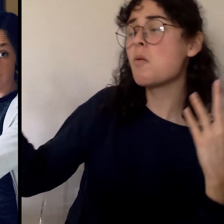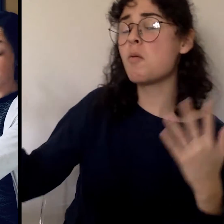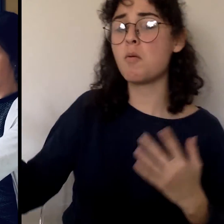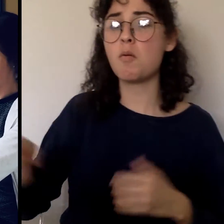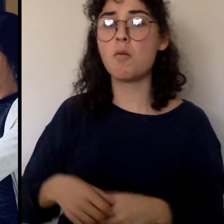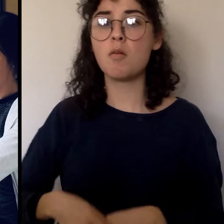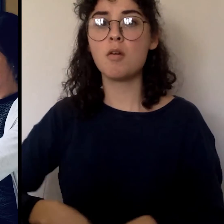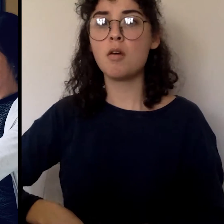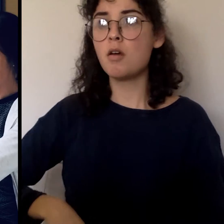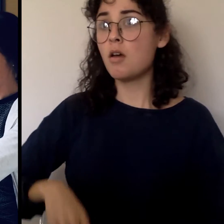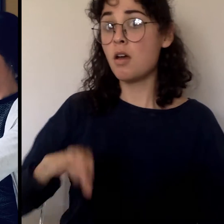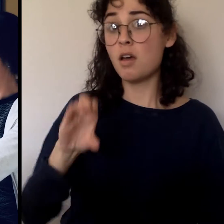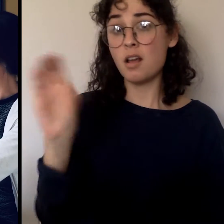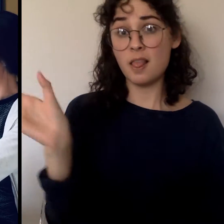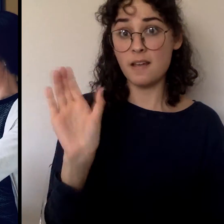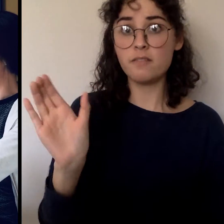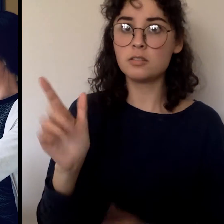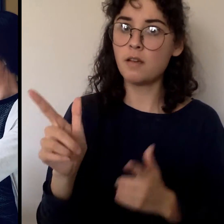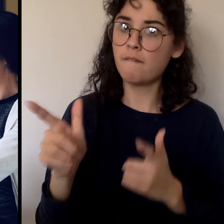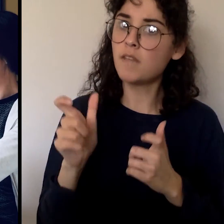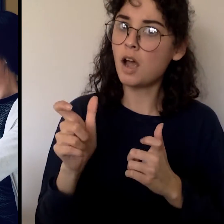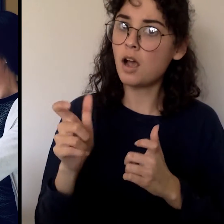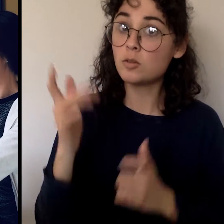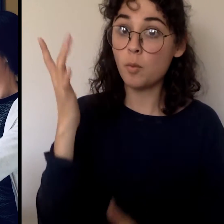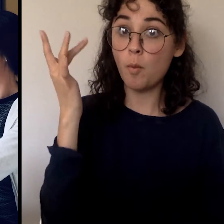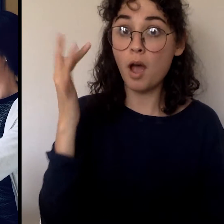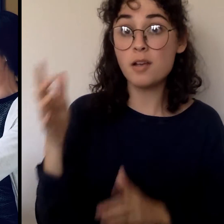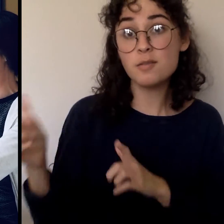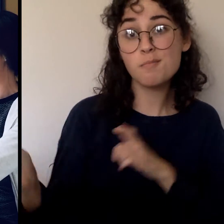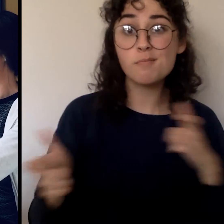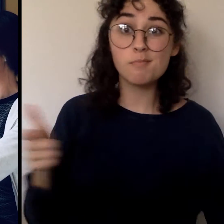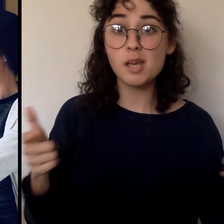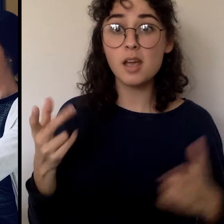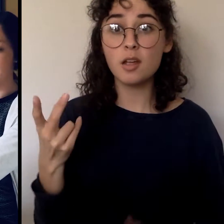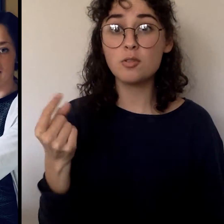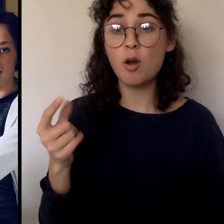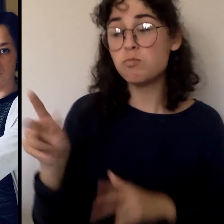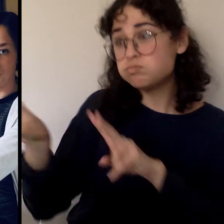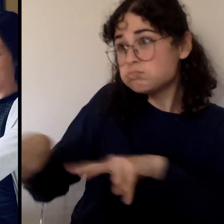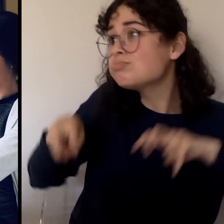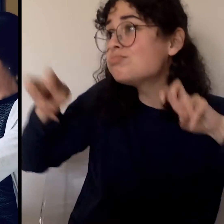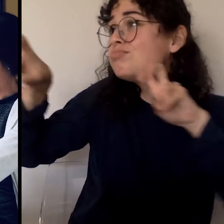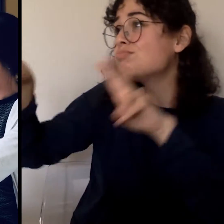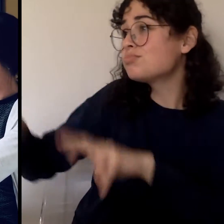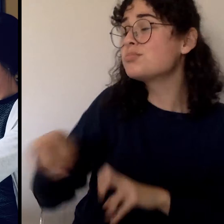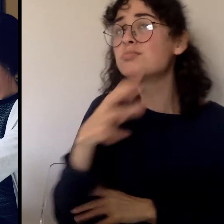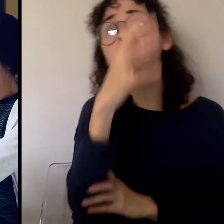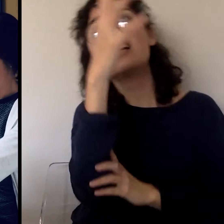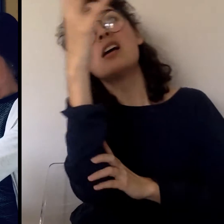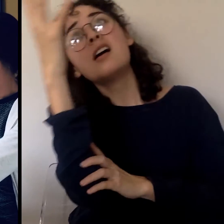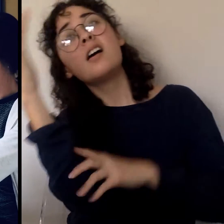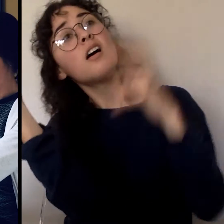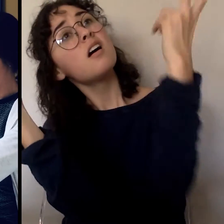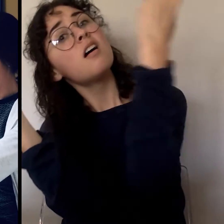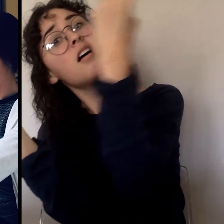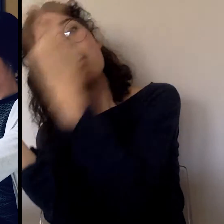Clifford moves pretty fast for a big dog. The lady was glad to get her kitten back. It didn't take us